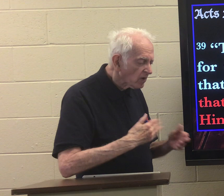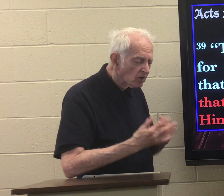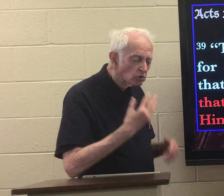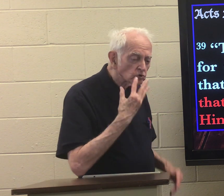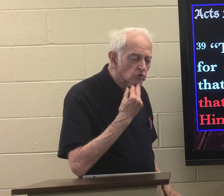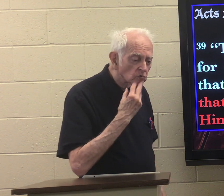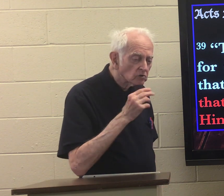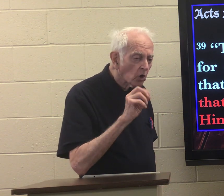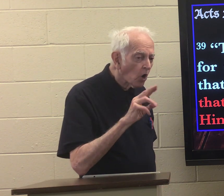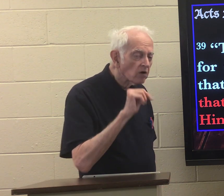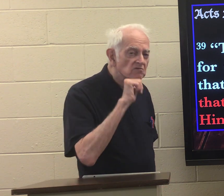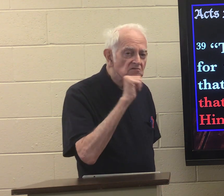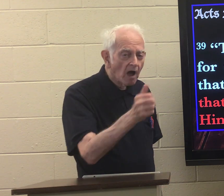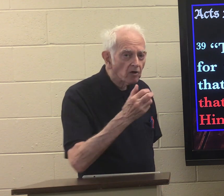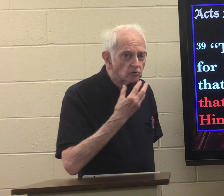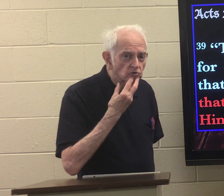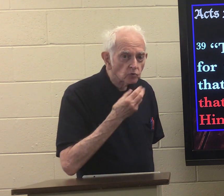no matter if Jew or not